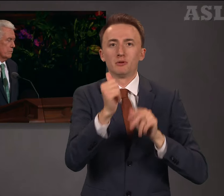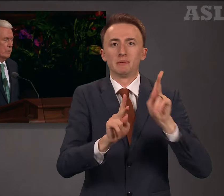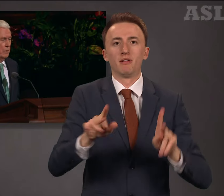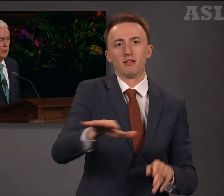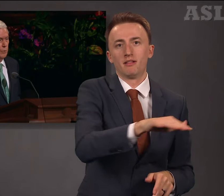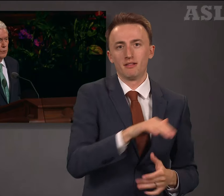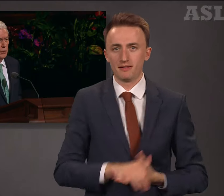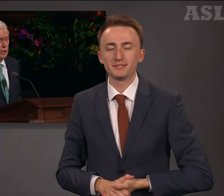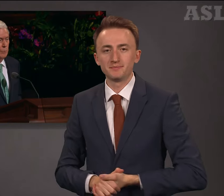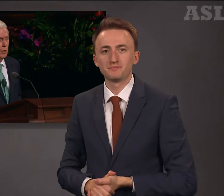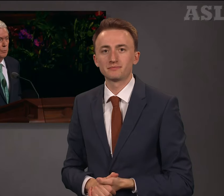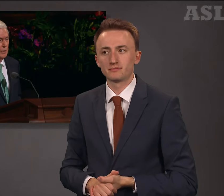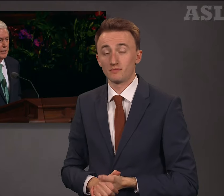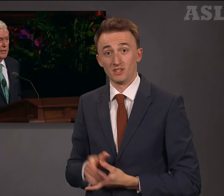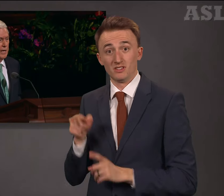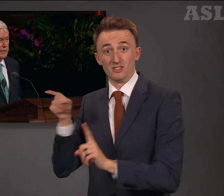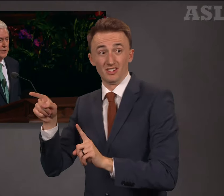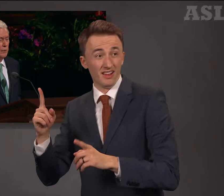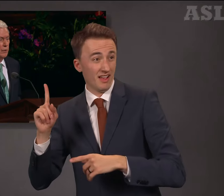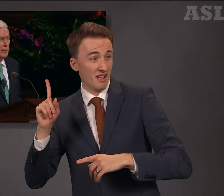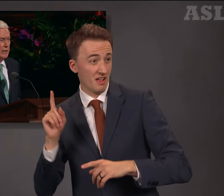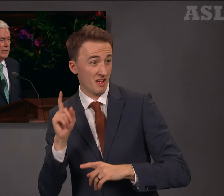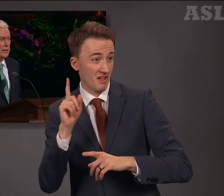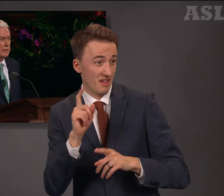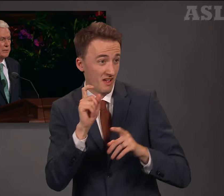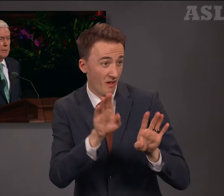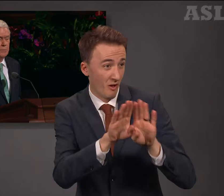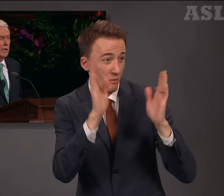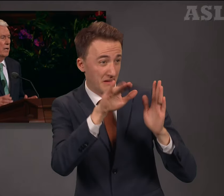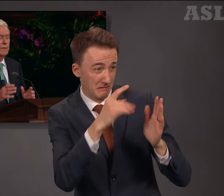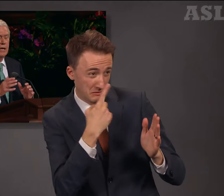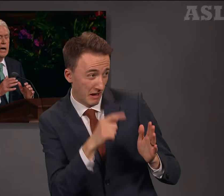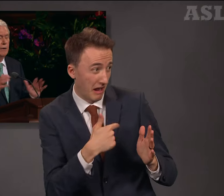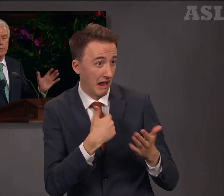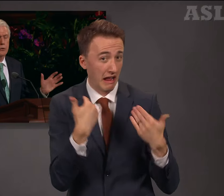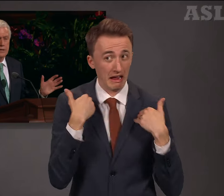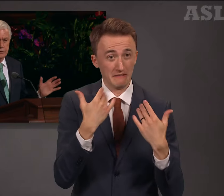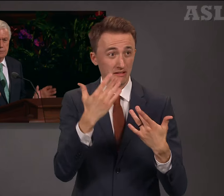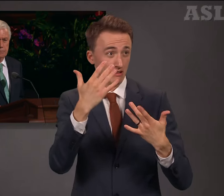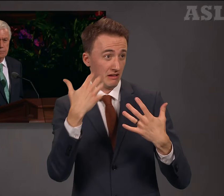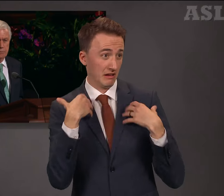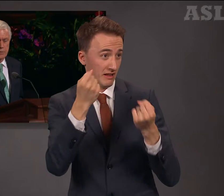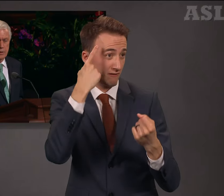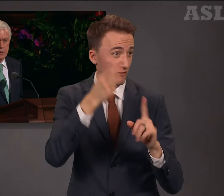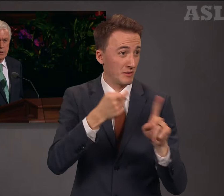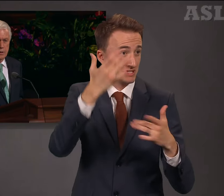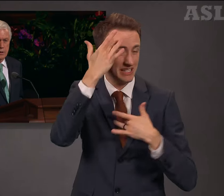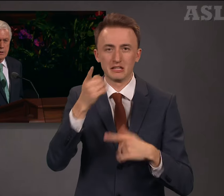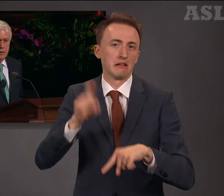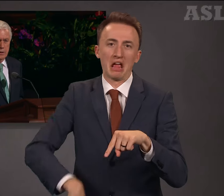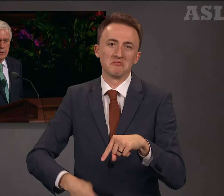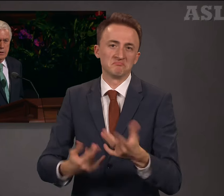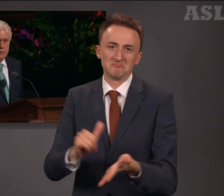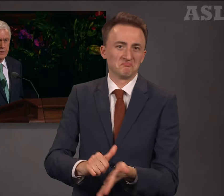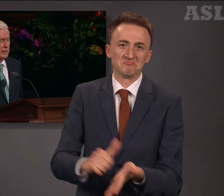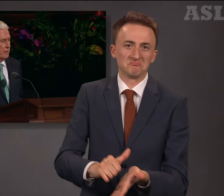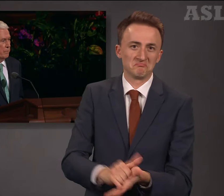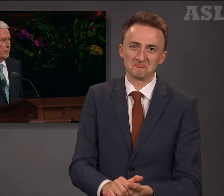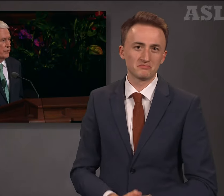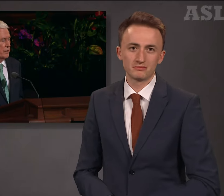Approaching Him openly and asking for healing seemed out of the question. Still, she